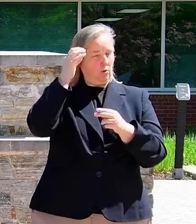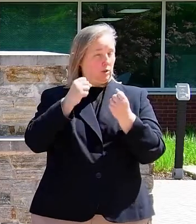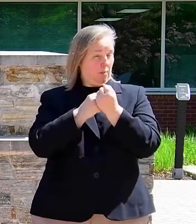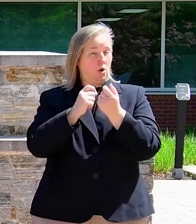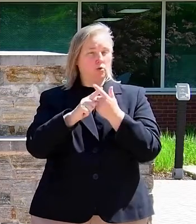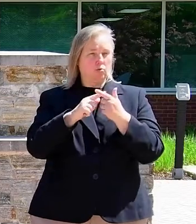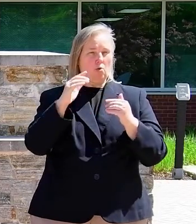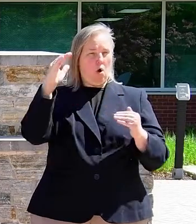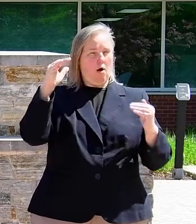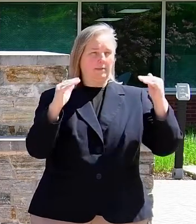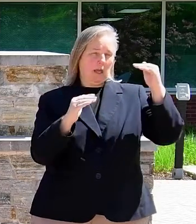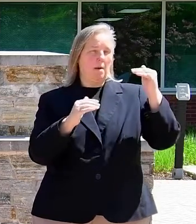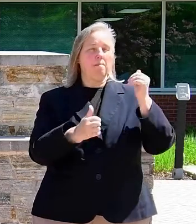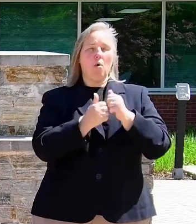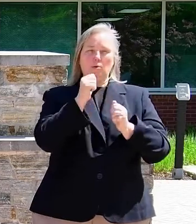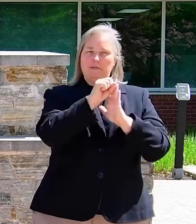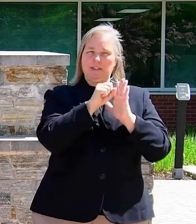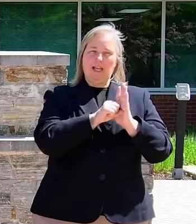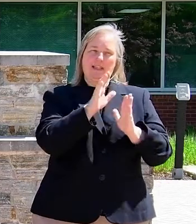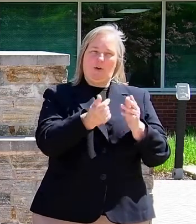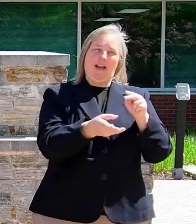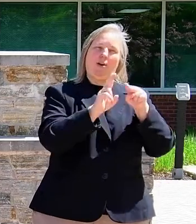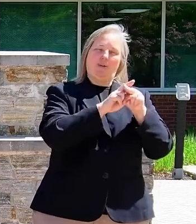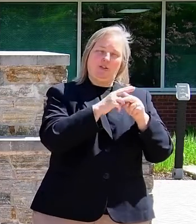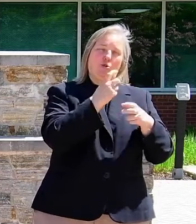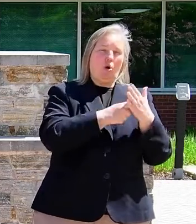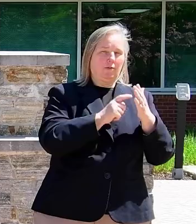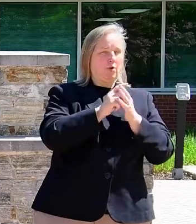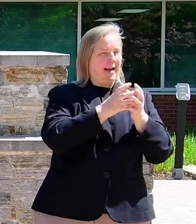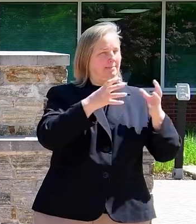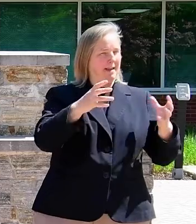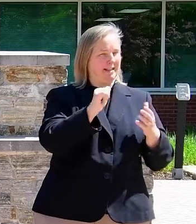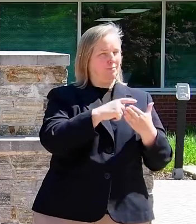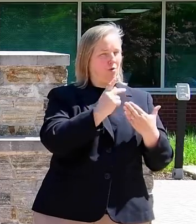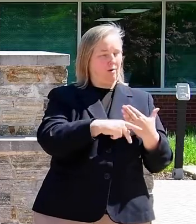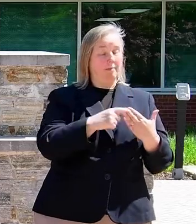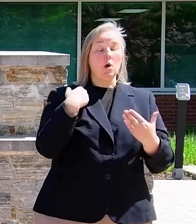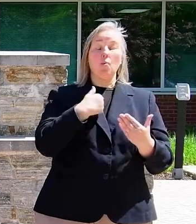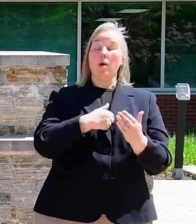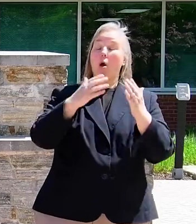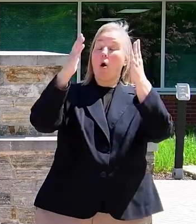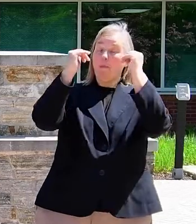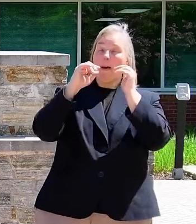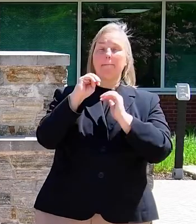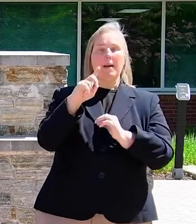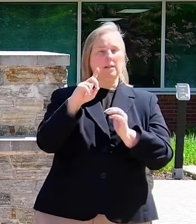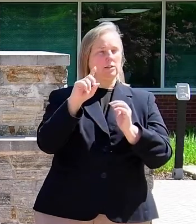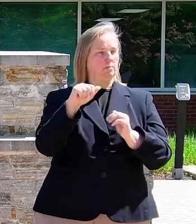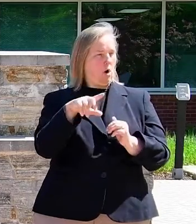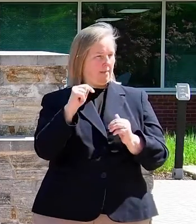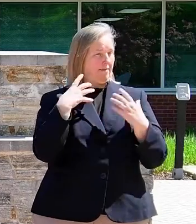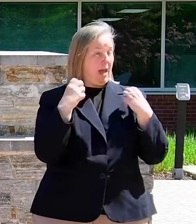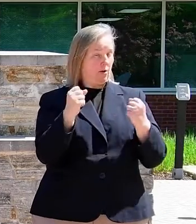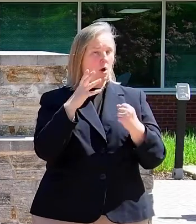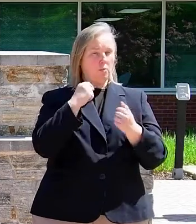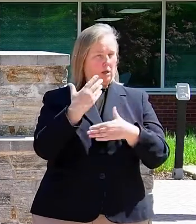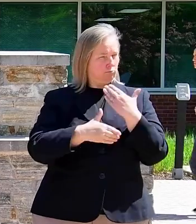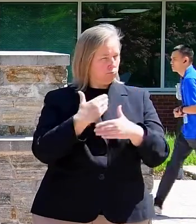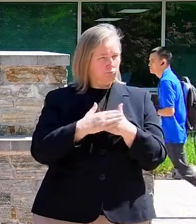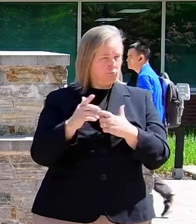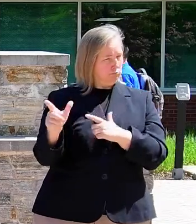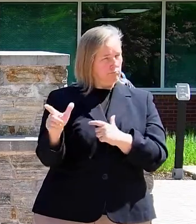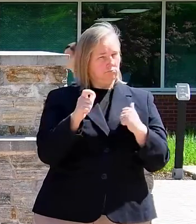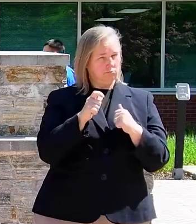most of the state's increased costs of expanding this program. We hope that the Maryland Department of Health will act expeditiously